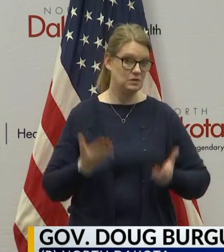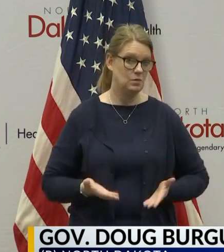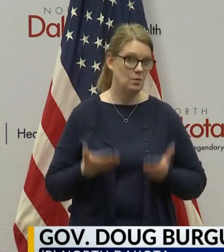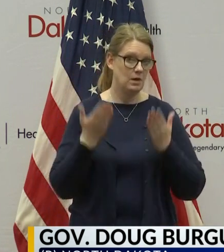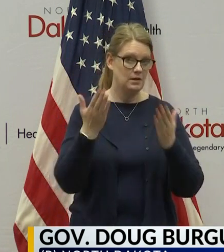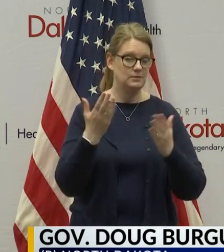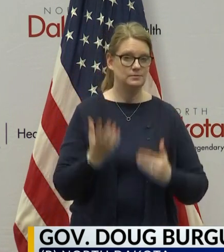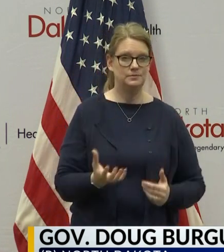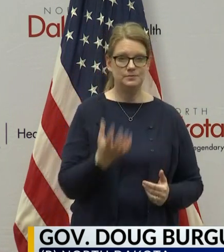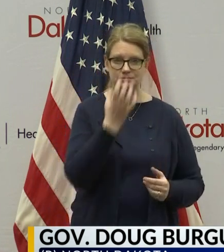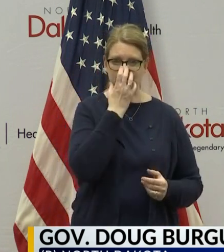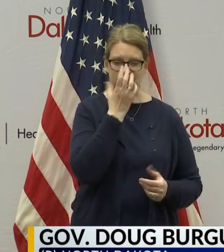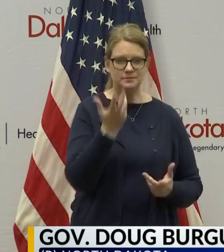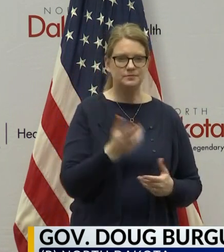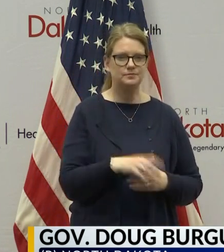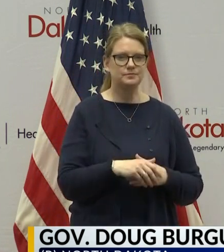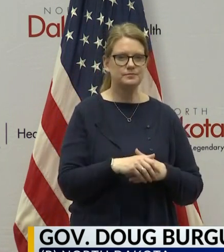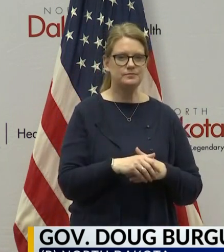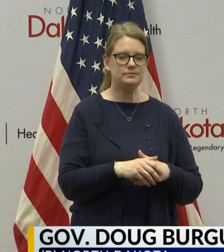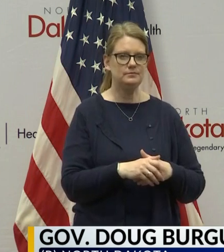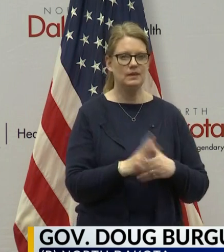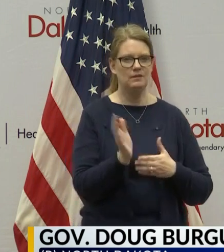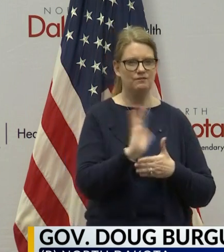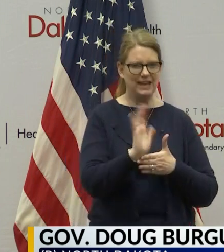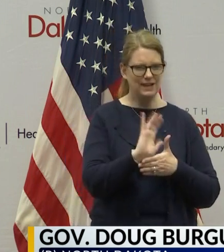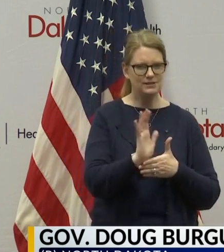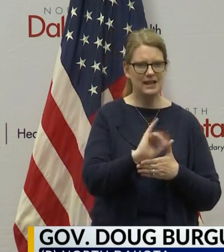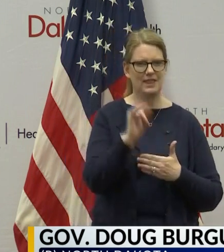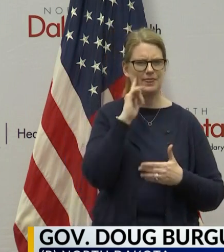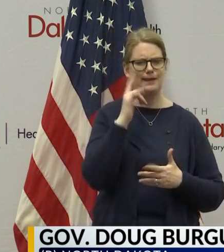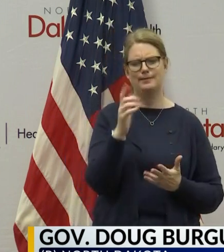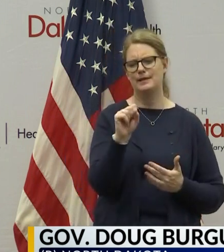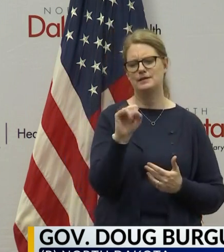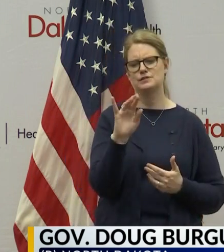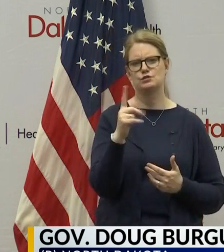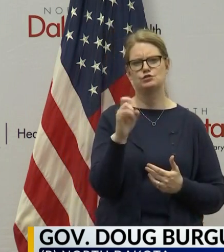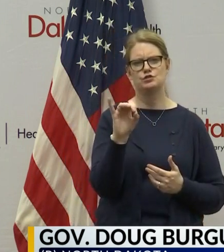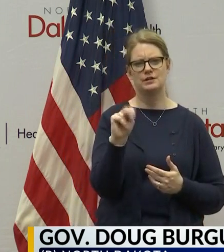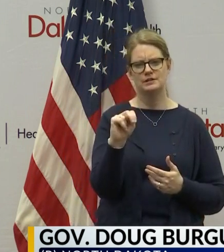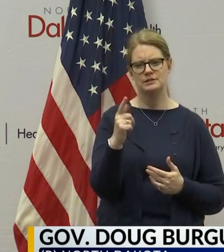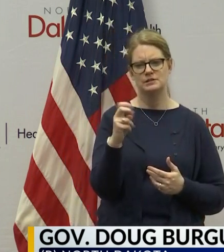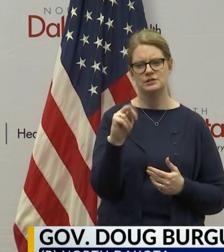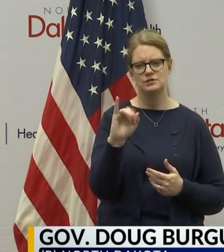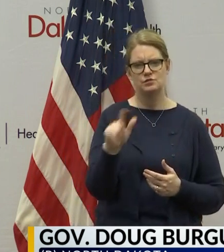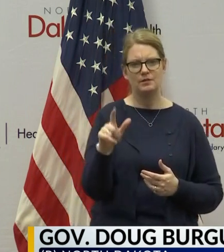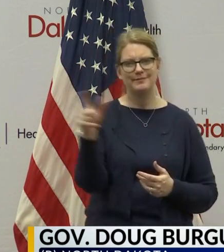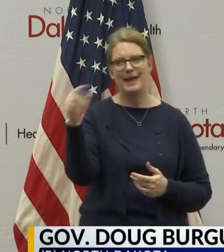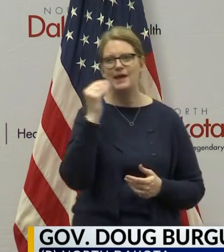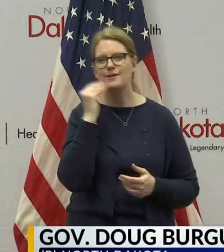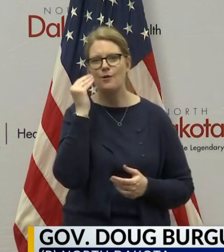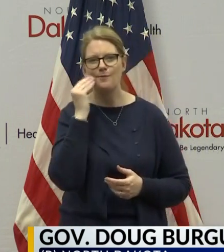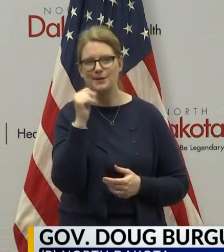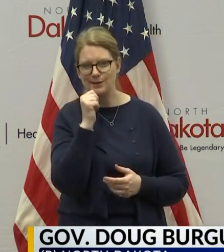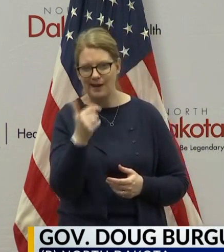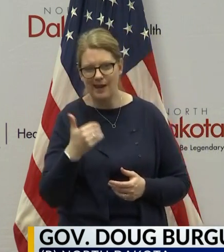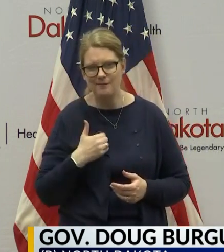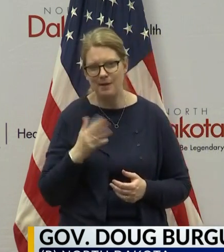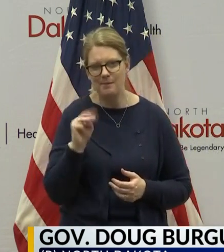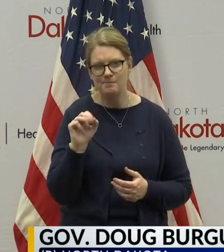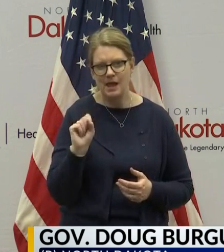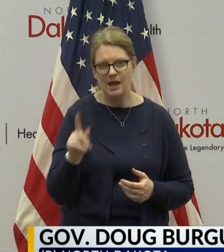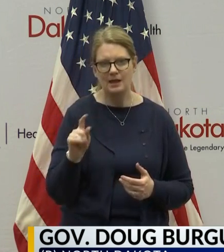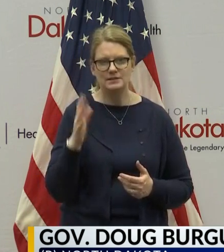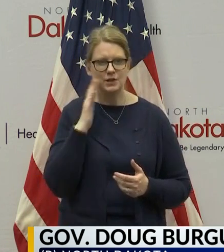There's videos online. think the CDC, the Surgeon General, have got things. If you don't have a mask, you know, here's how you make one out of a